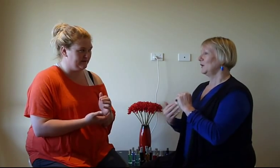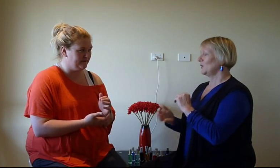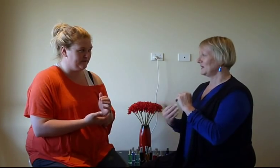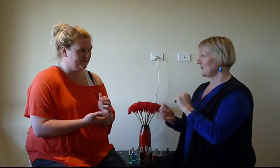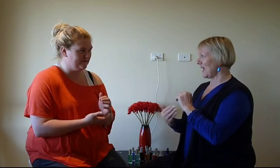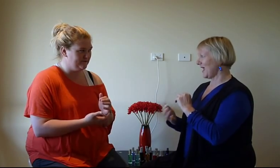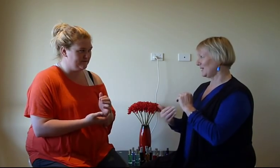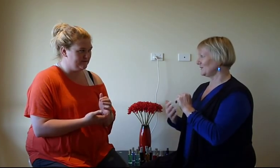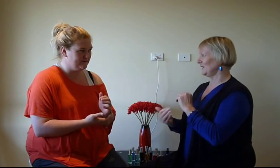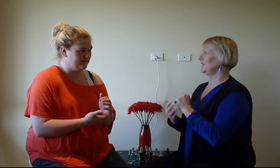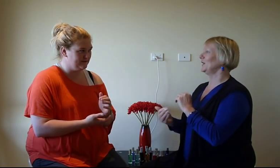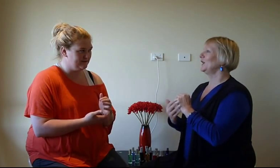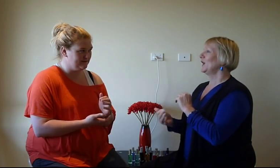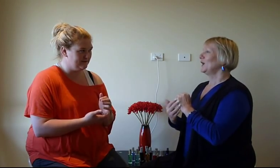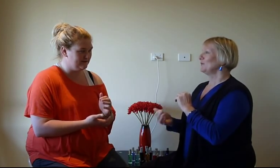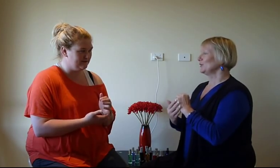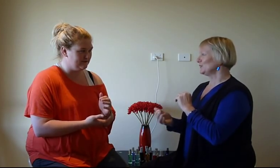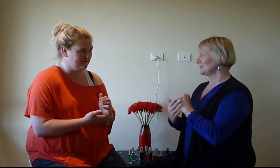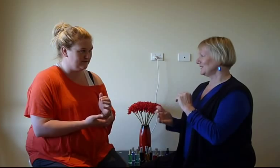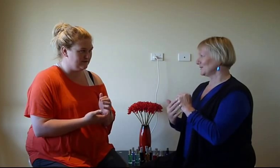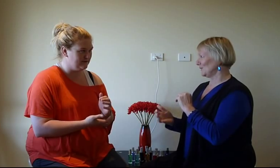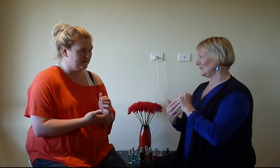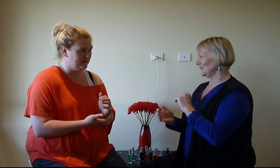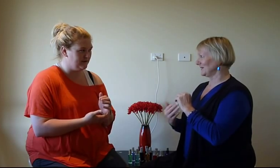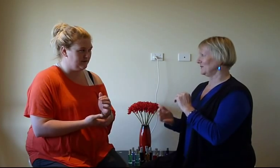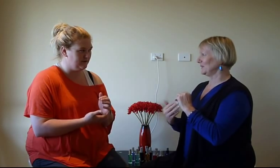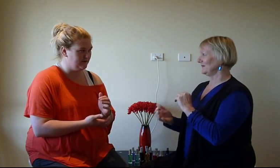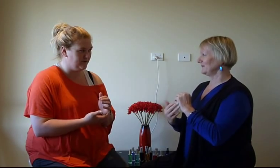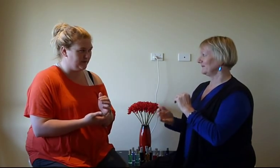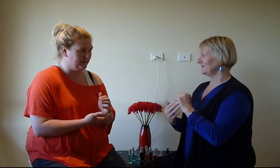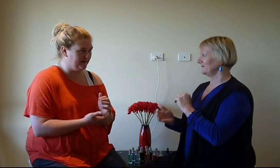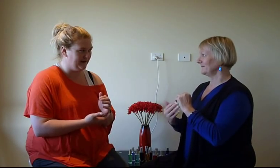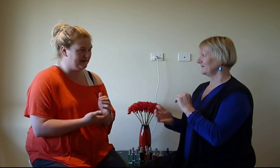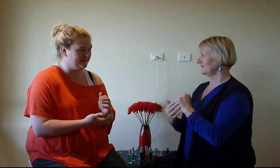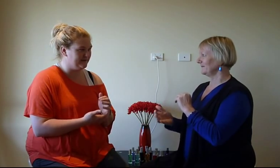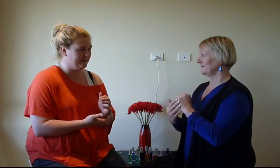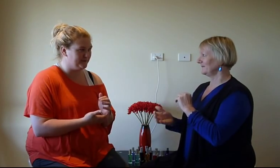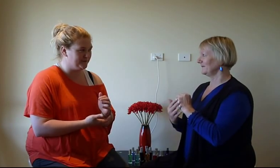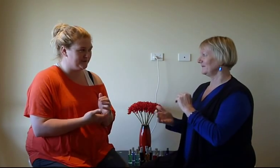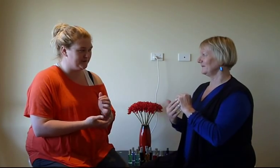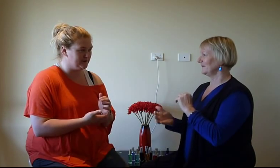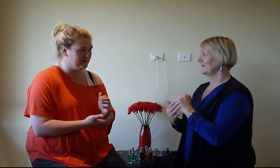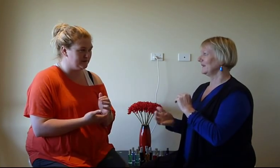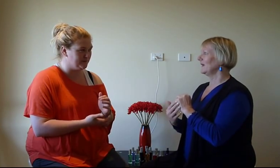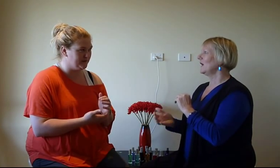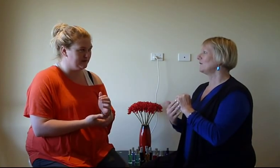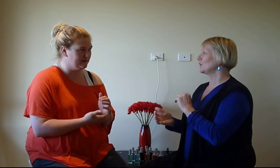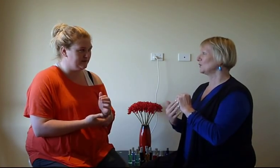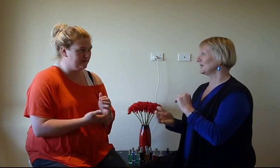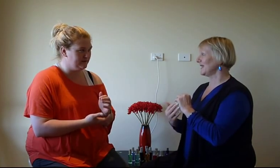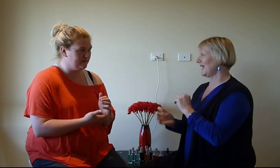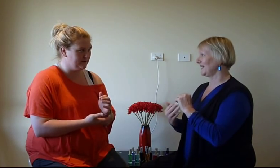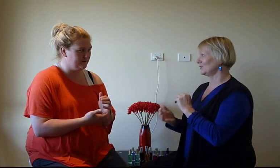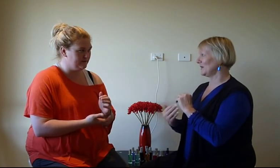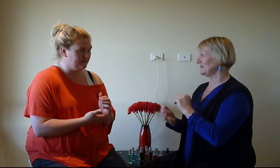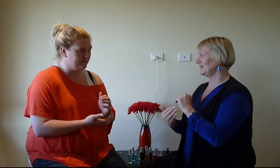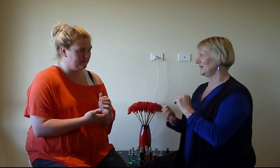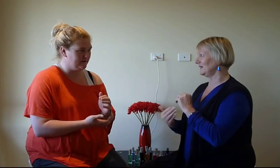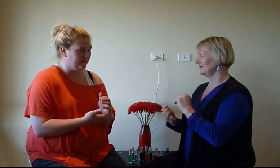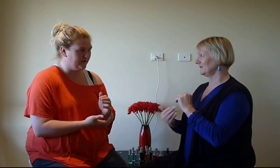No wonder my hand's feeling bruised and swollen this morning. No wonder my hand's feeling bruised and swollen this morning. I've got all this anger trapped in there. I've got